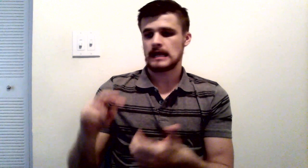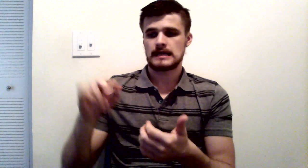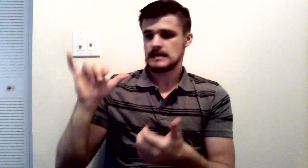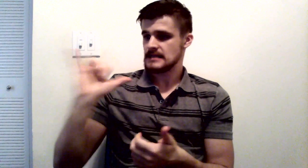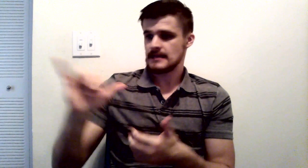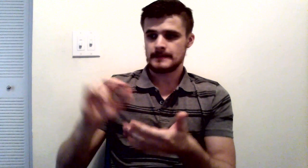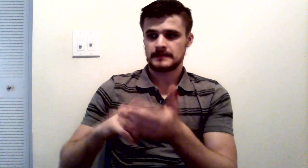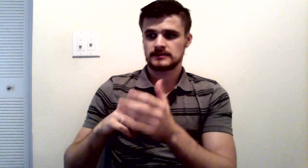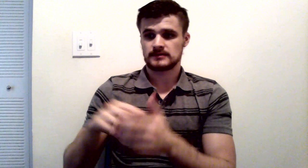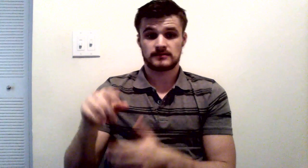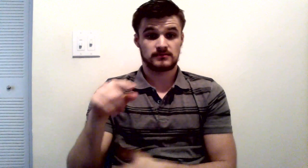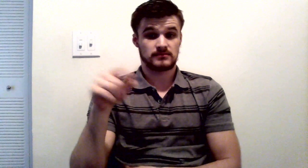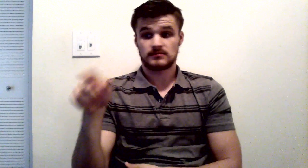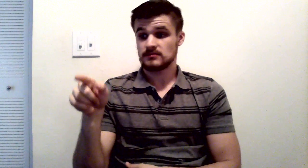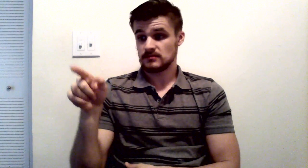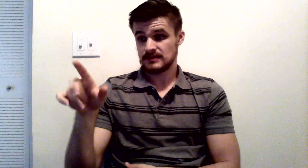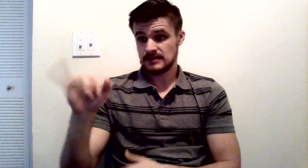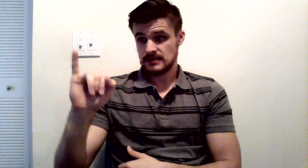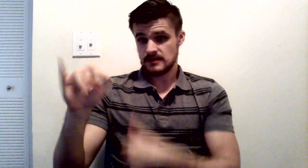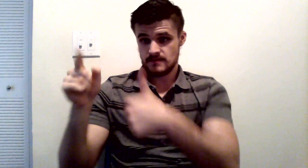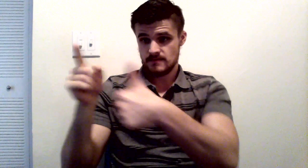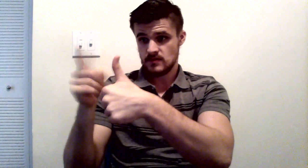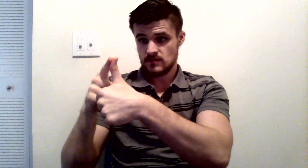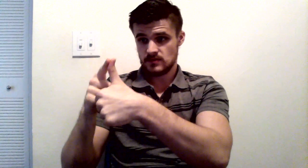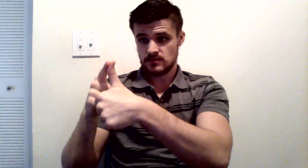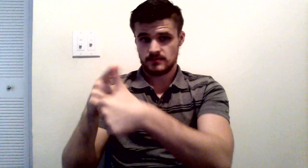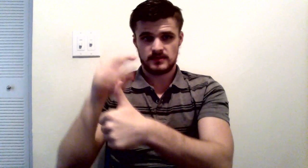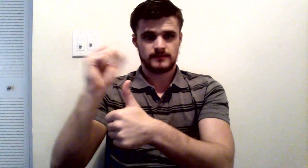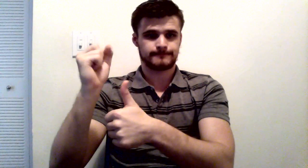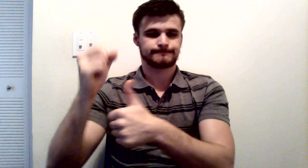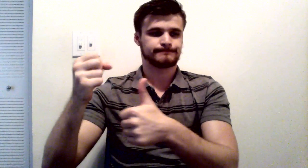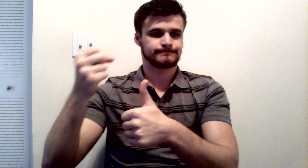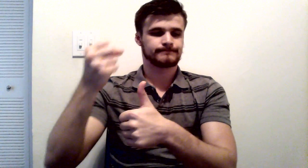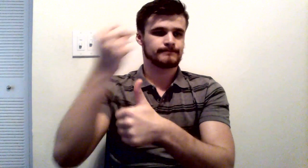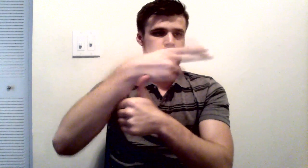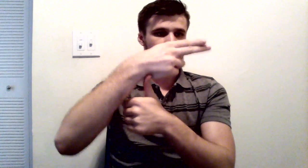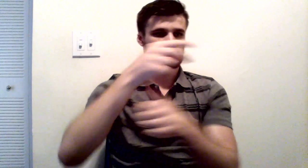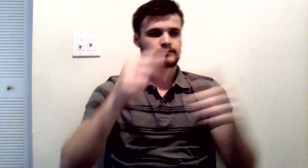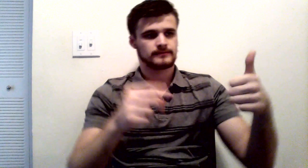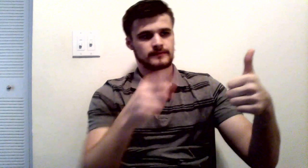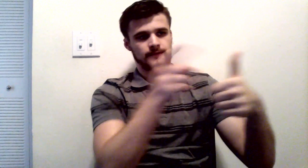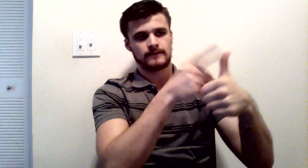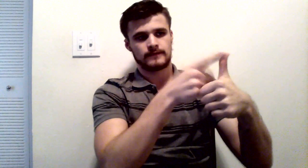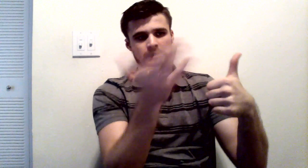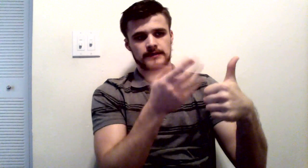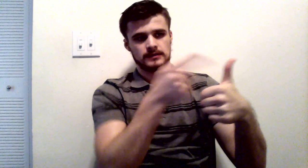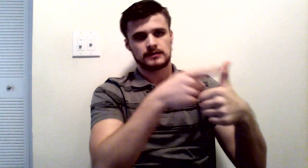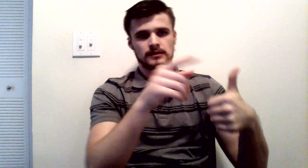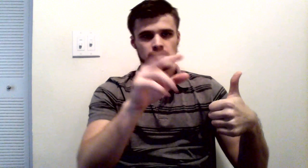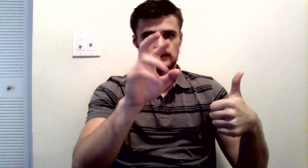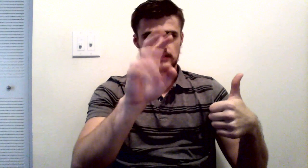rea. Is insanity says that somebody did not understand what they were doing was wrong. could not